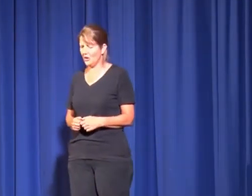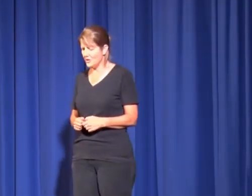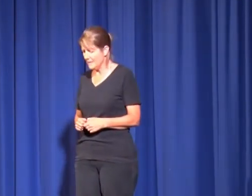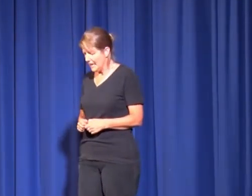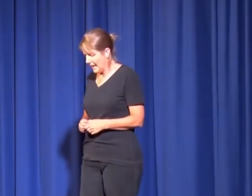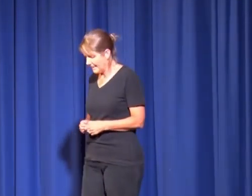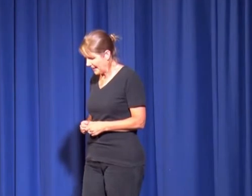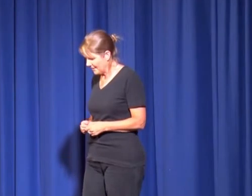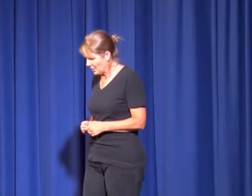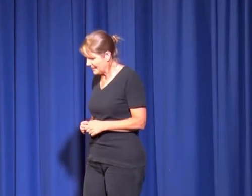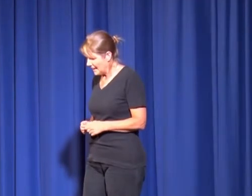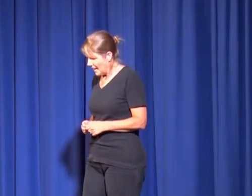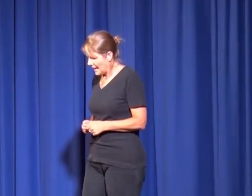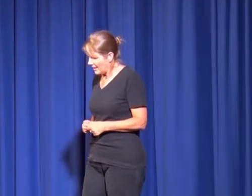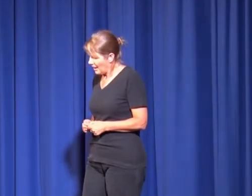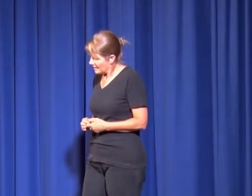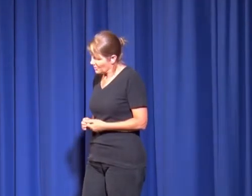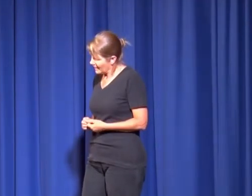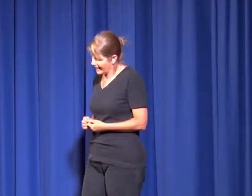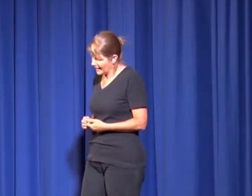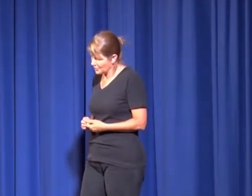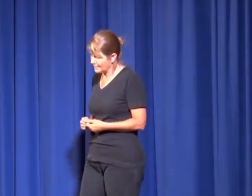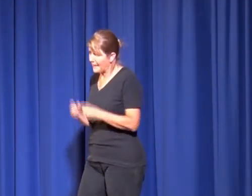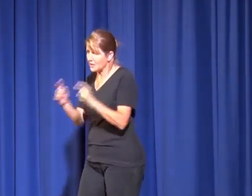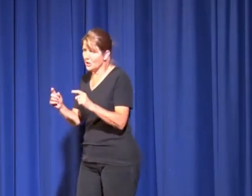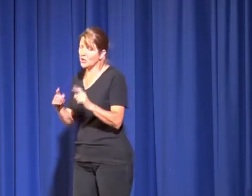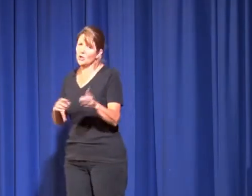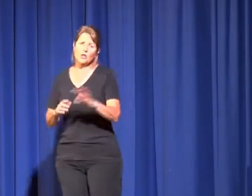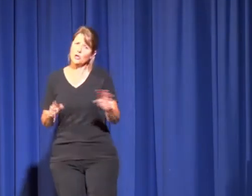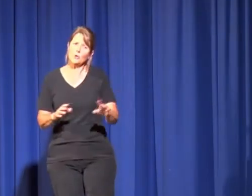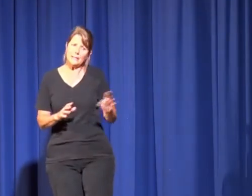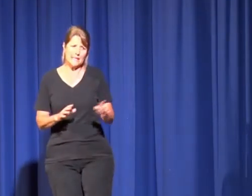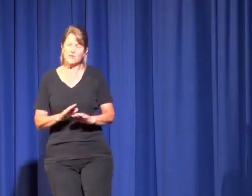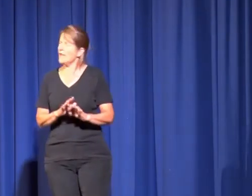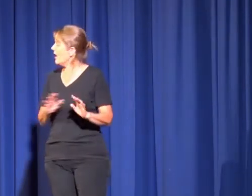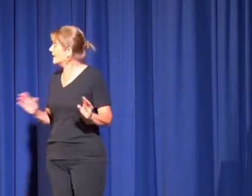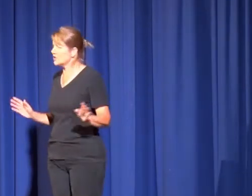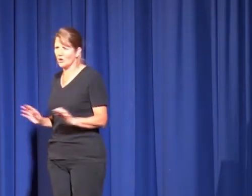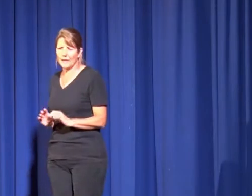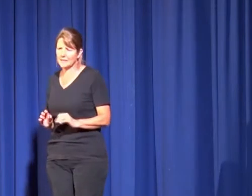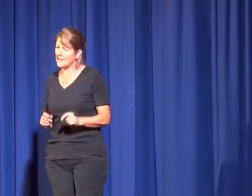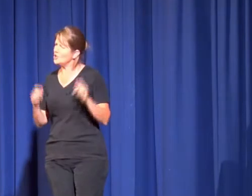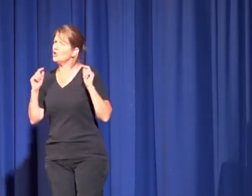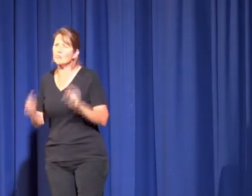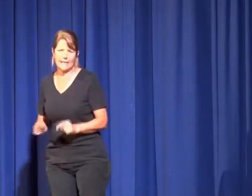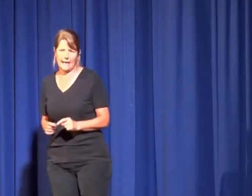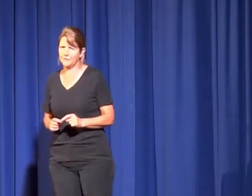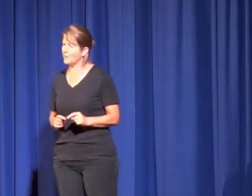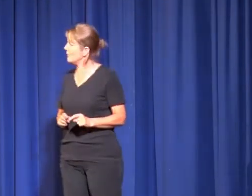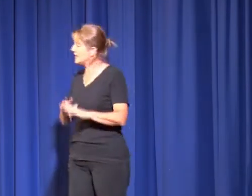home at the moment. And so I can't do it. But you know, you and Deidre, I so understand. You really have to run away.